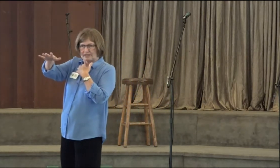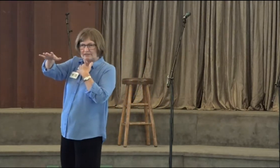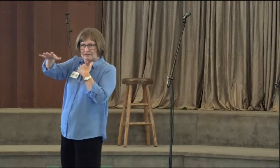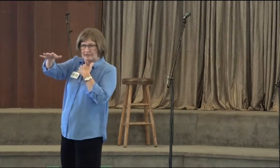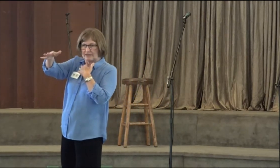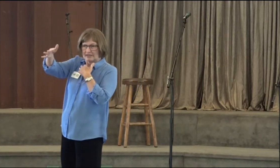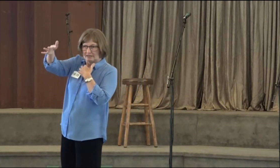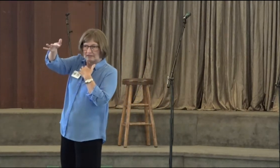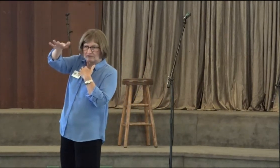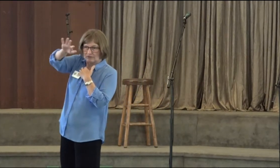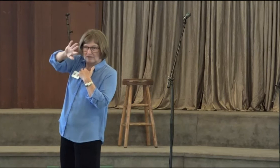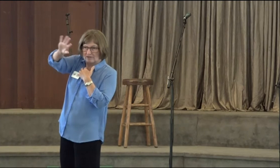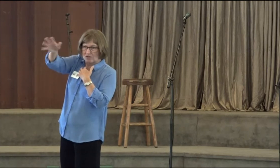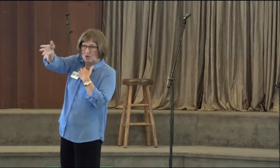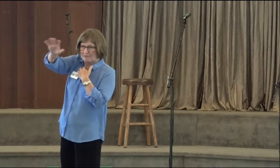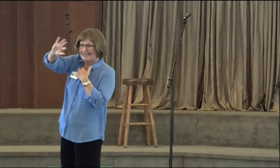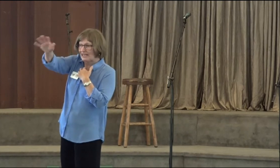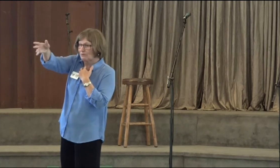they're not